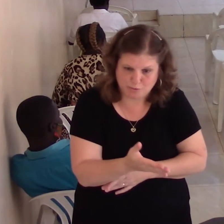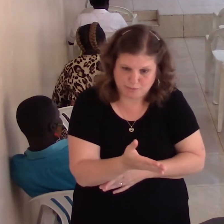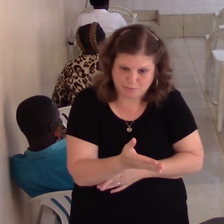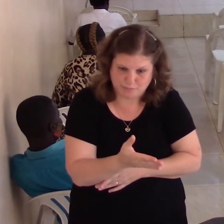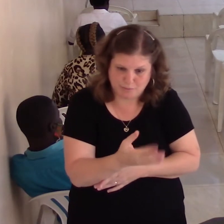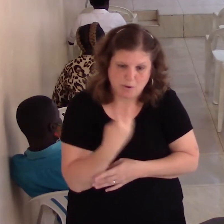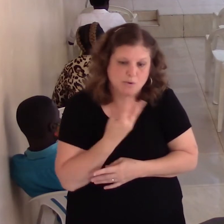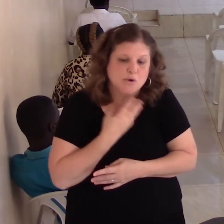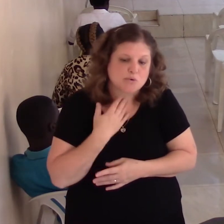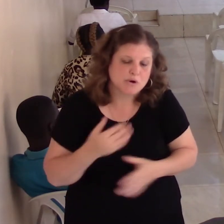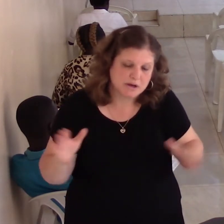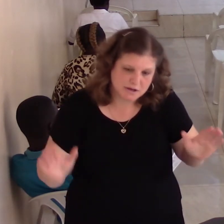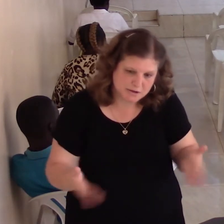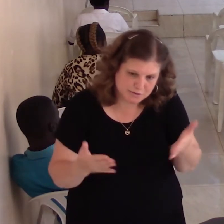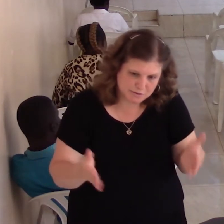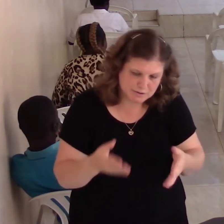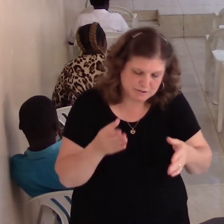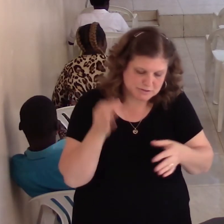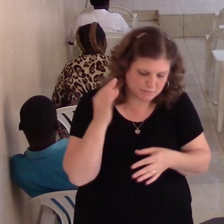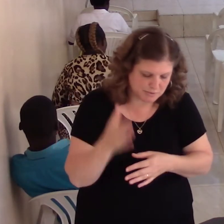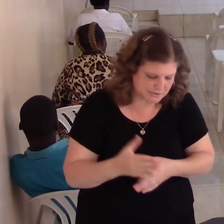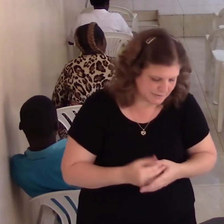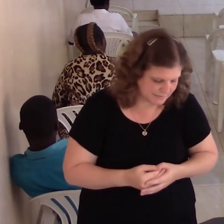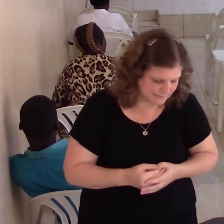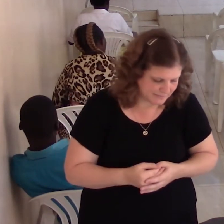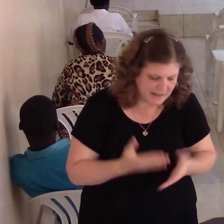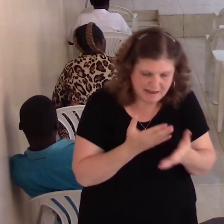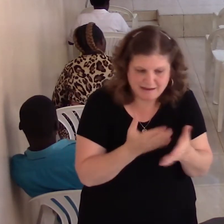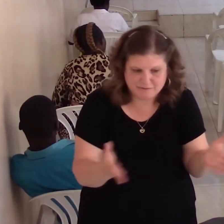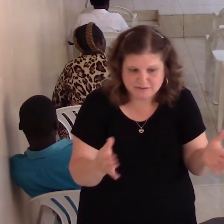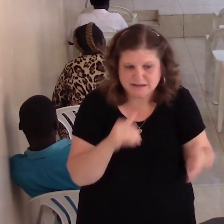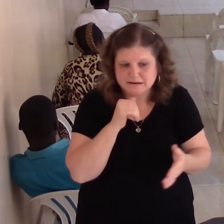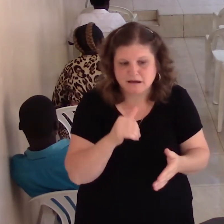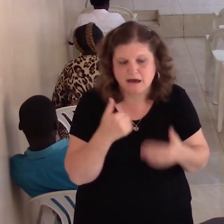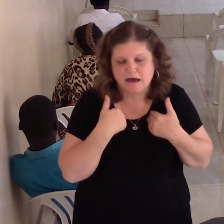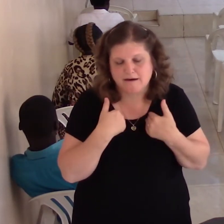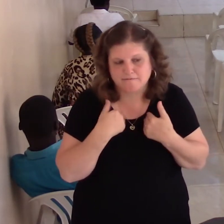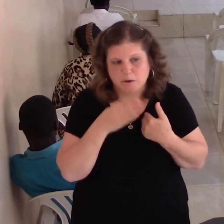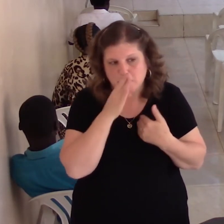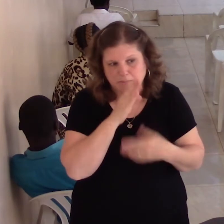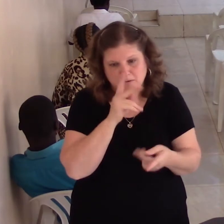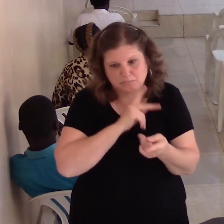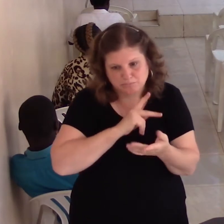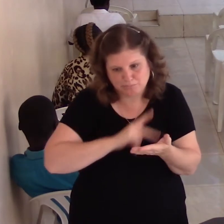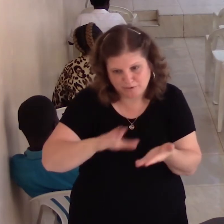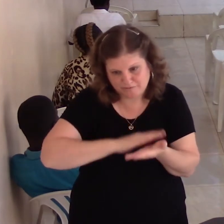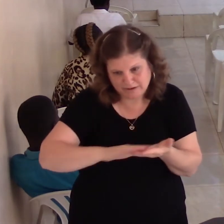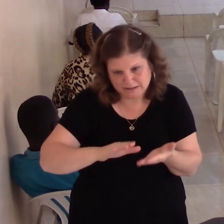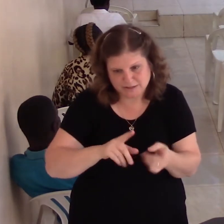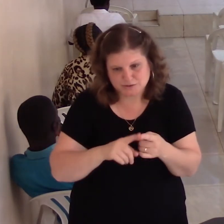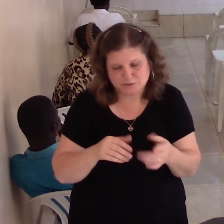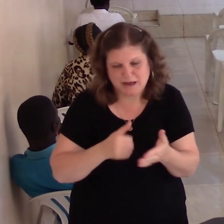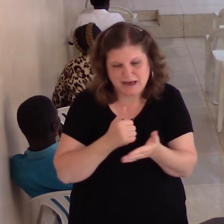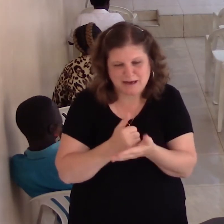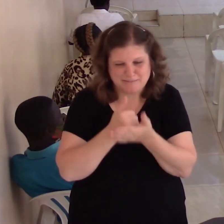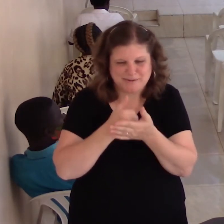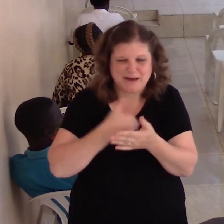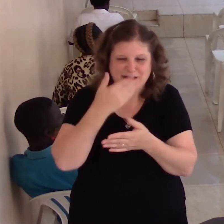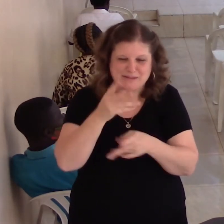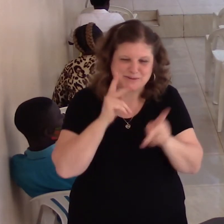Everything doesn't have to be perfect for us, for us to be able to help others. It's good to help one another. It's good